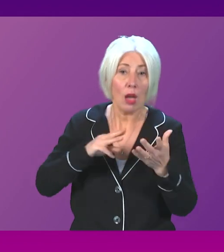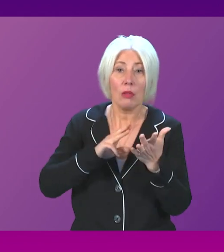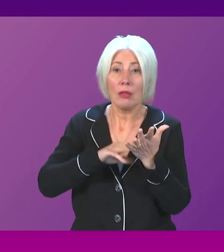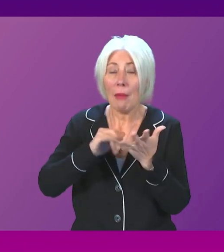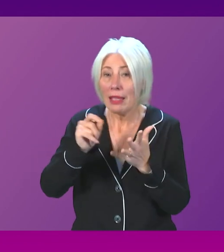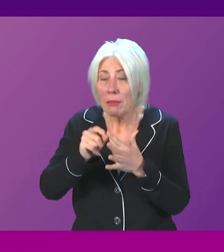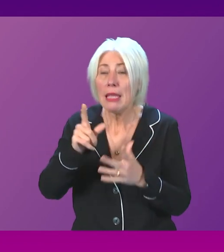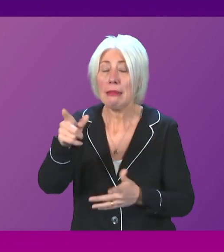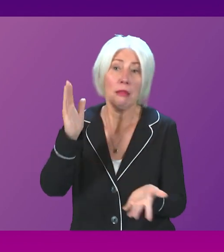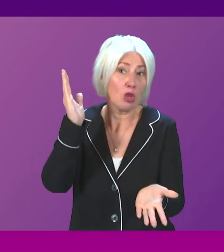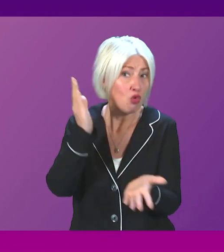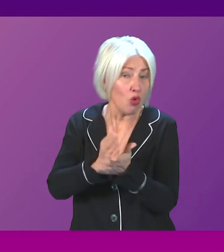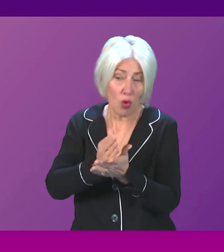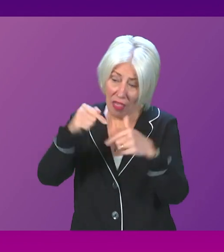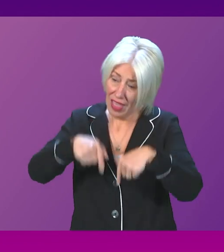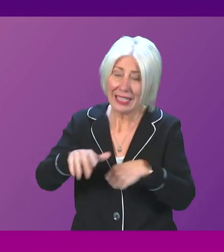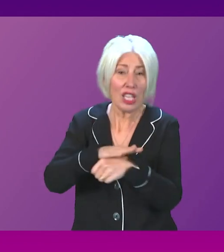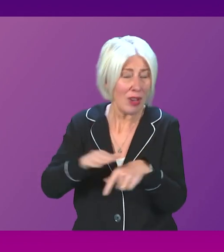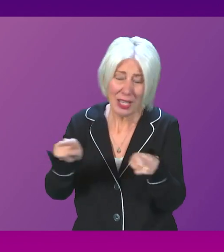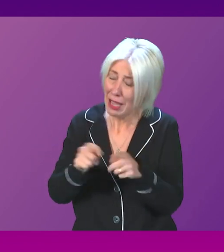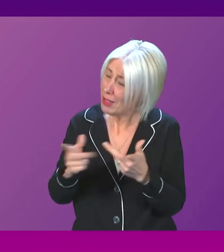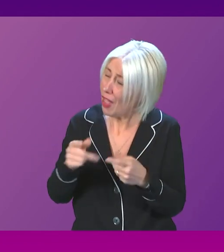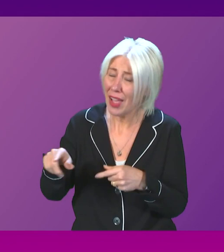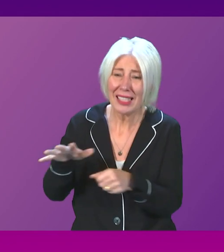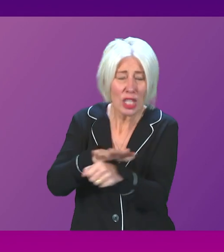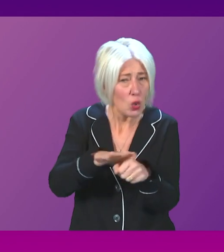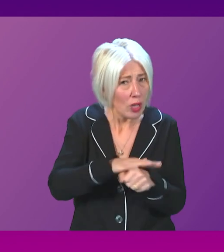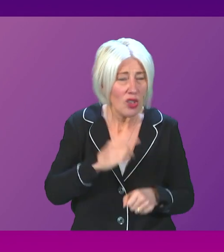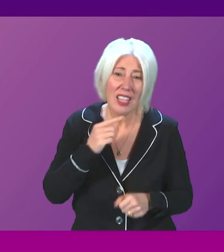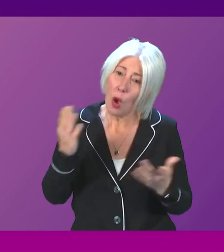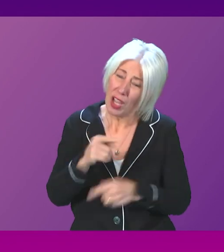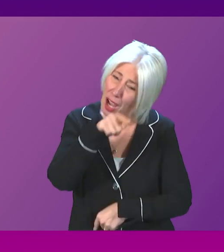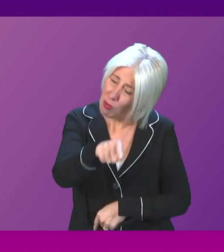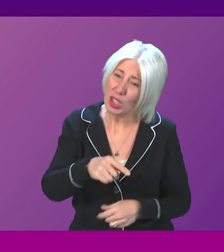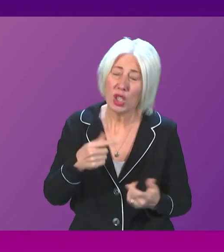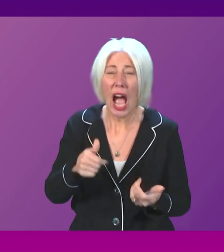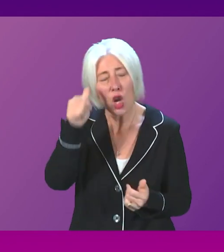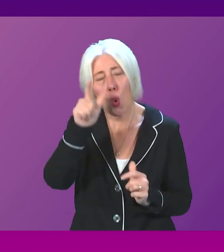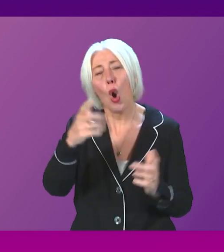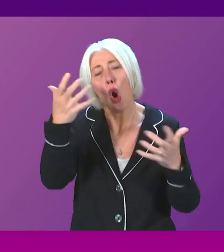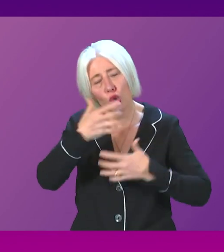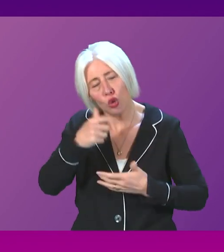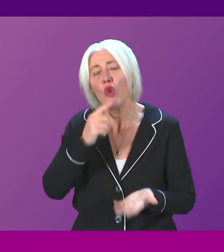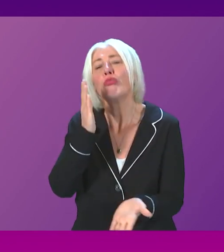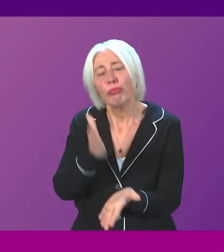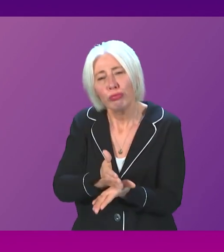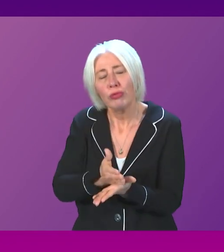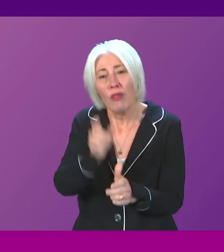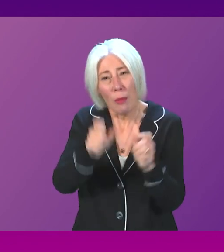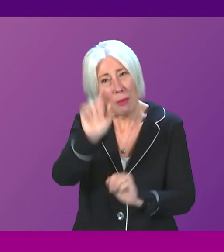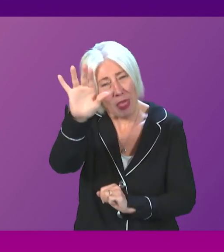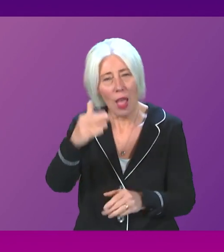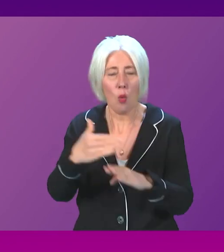is as true here as it is in any other situation. And I would encourage the Member, I am sure his concern here is absolutely genuine for the workers